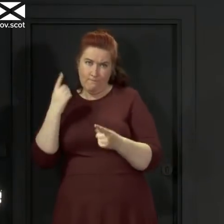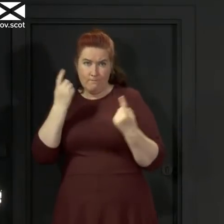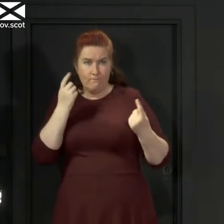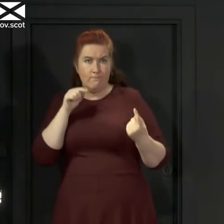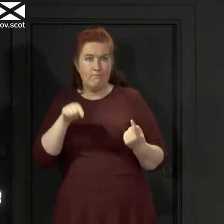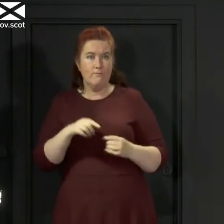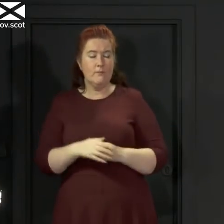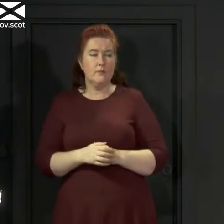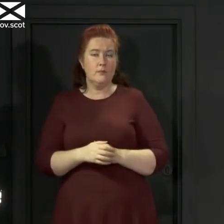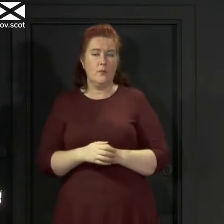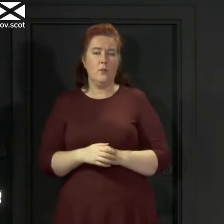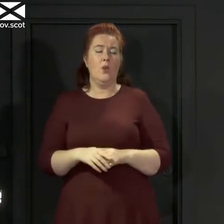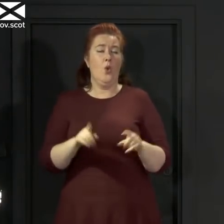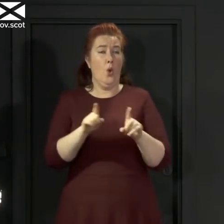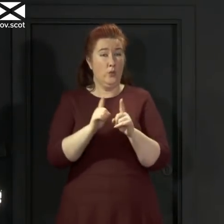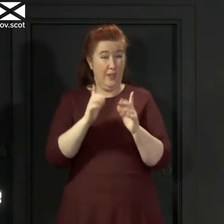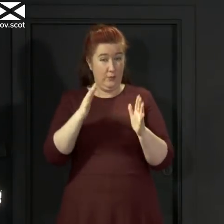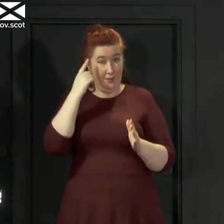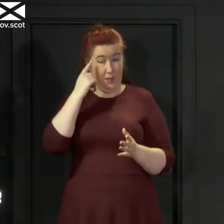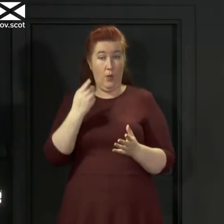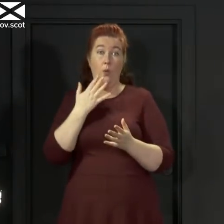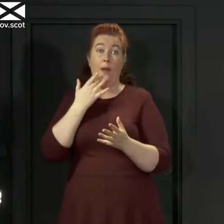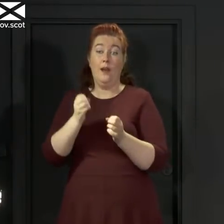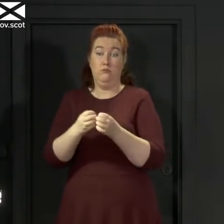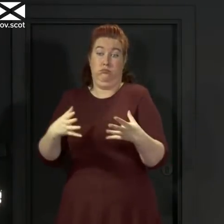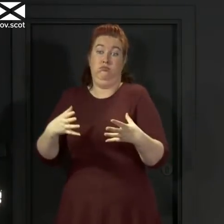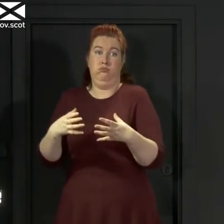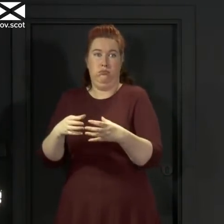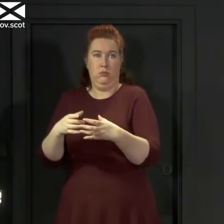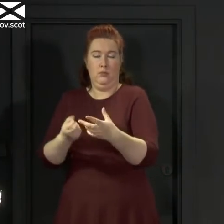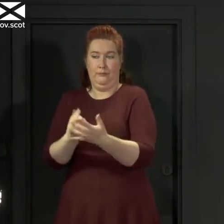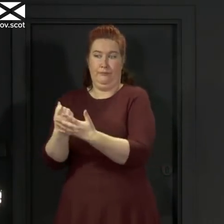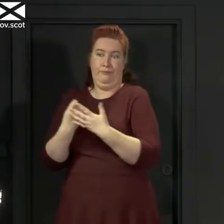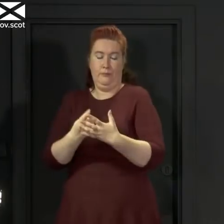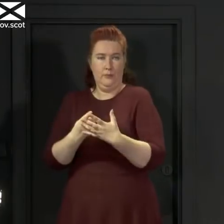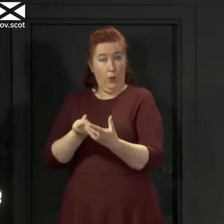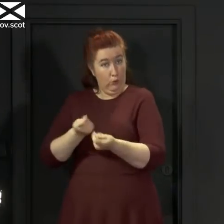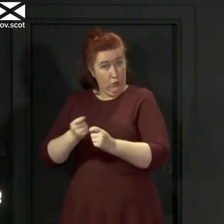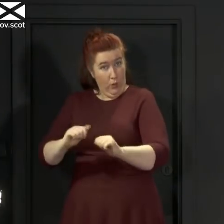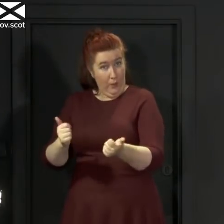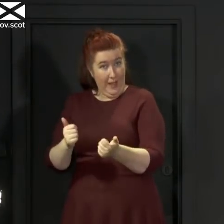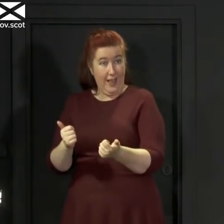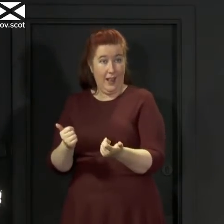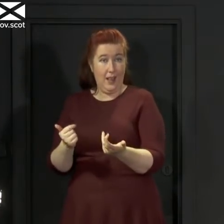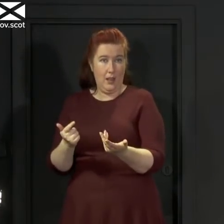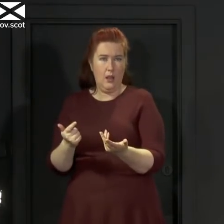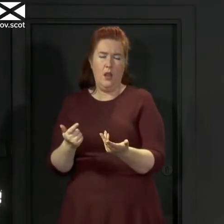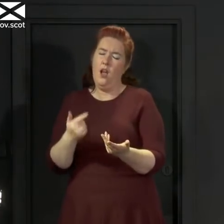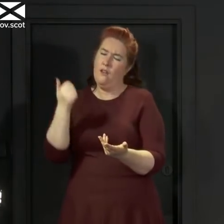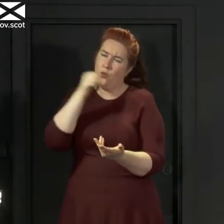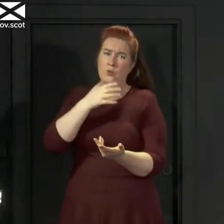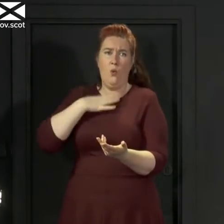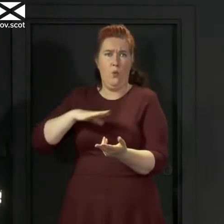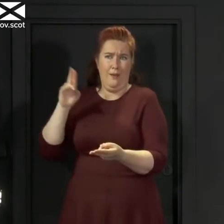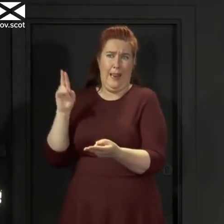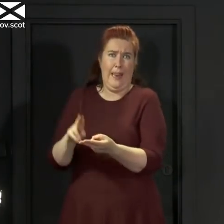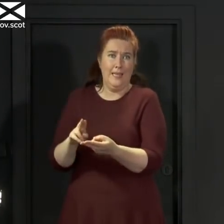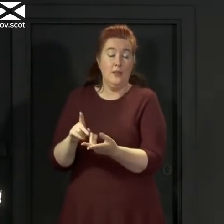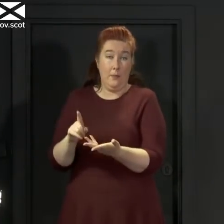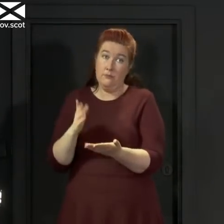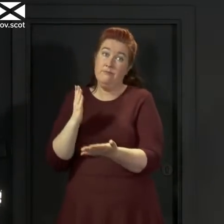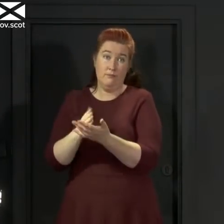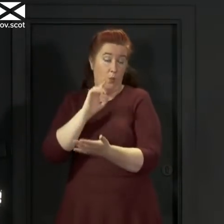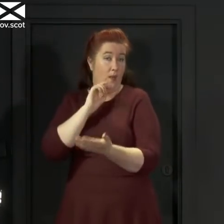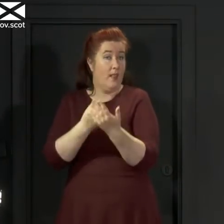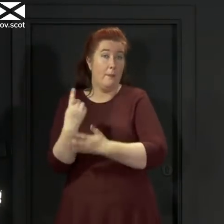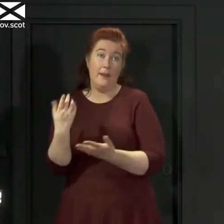whether outbreaks are being effectively controlled we are going to see outbreaks obviously we want to try to minimise the number but we are going to see